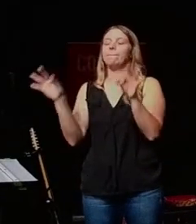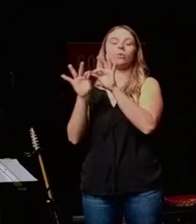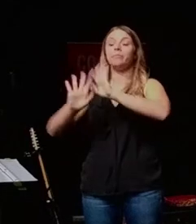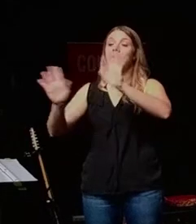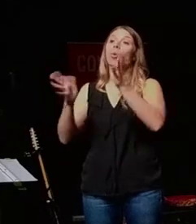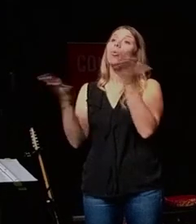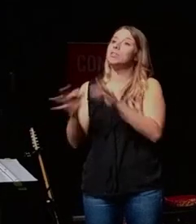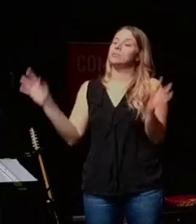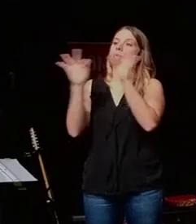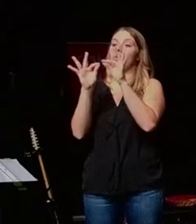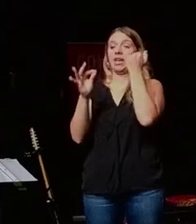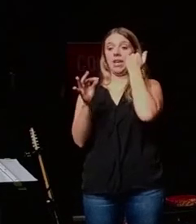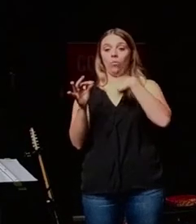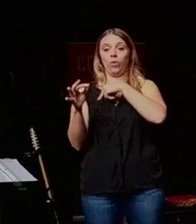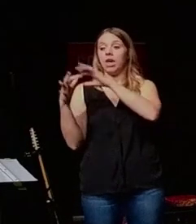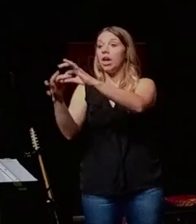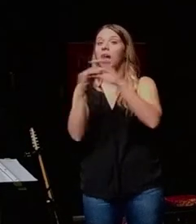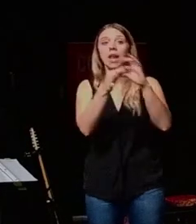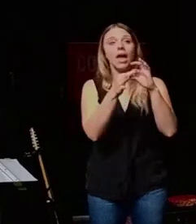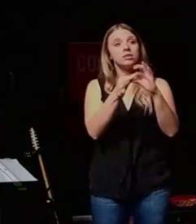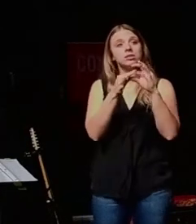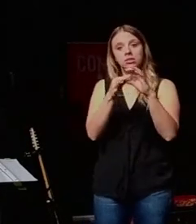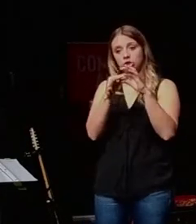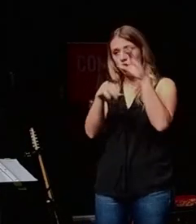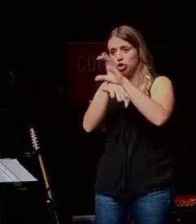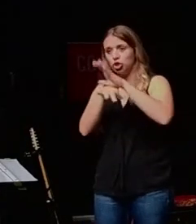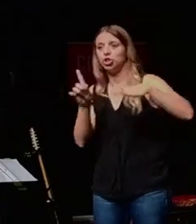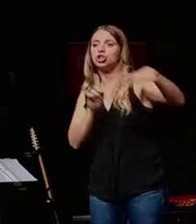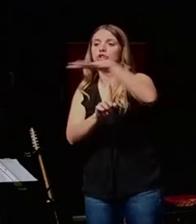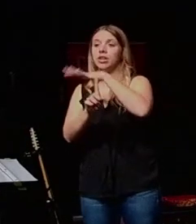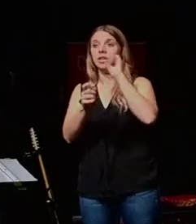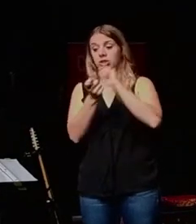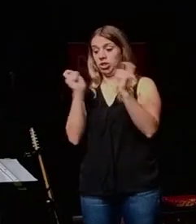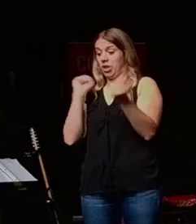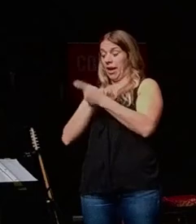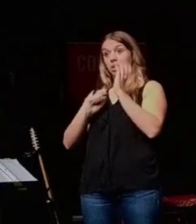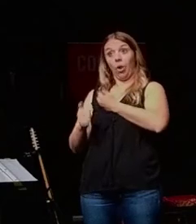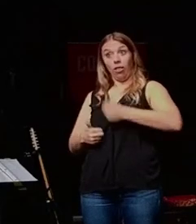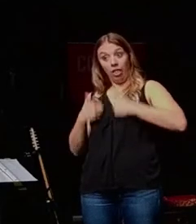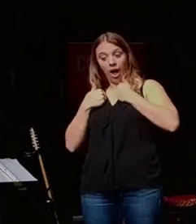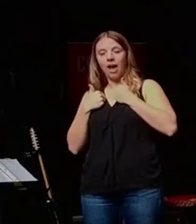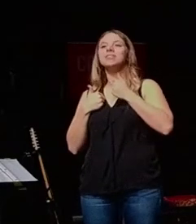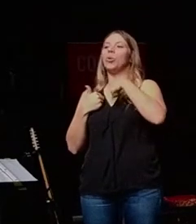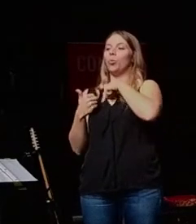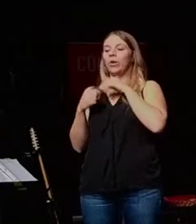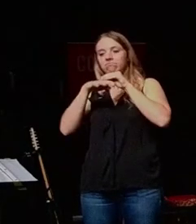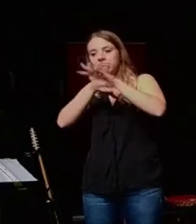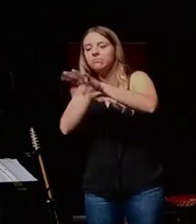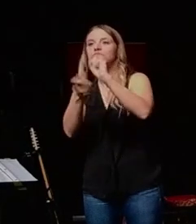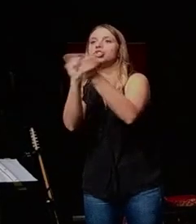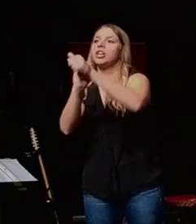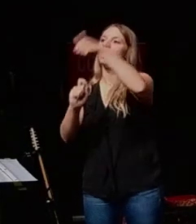is that if we connect in a church setting, that it transforms our lives and that we are used to transform other lives.